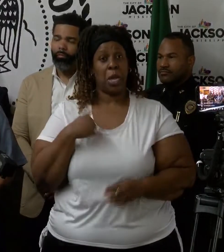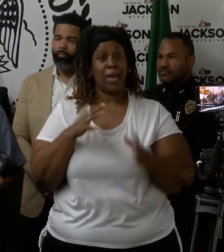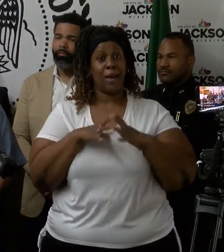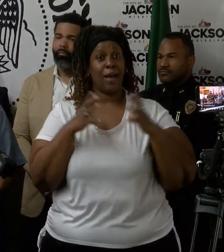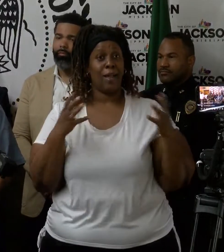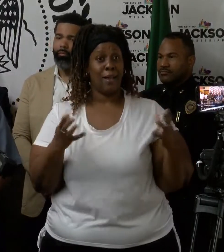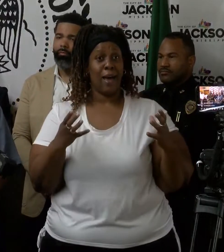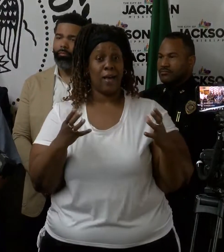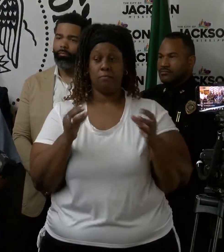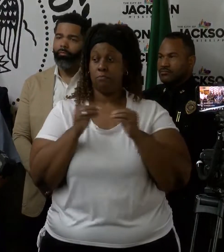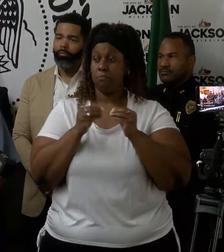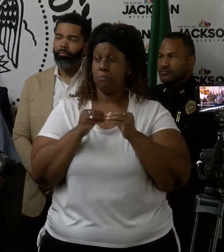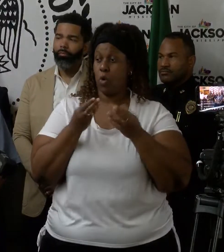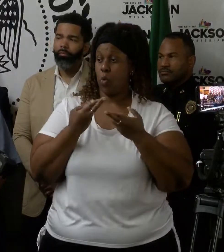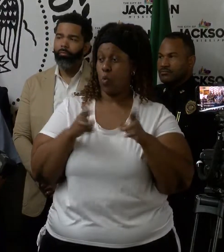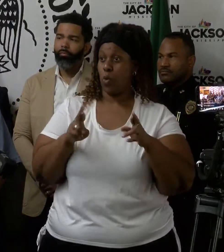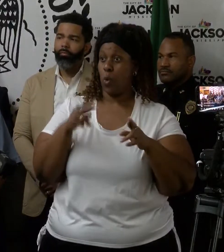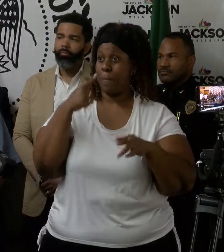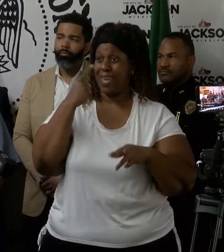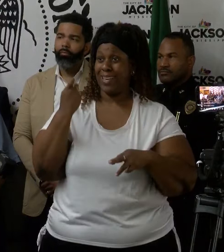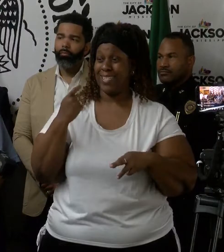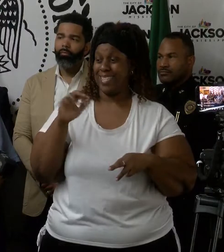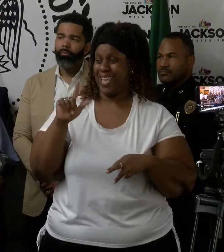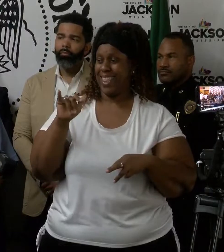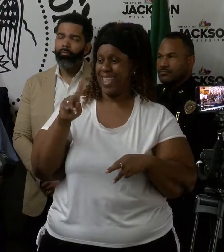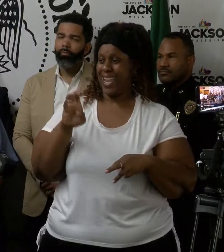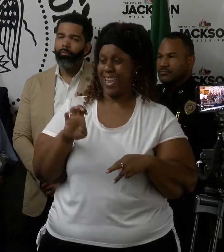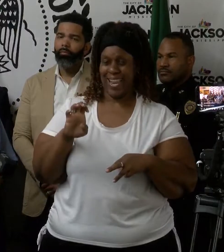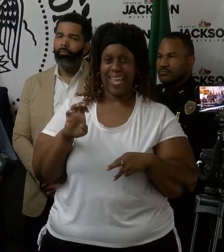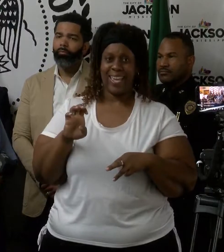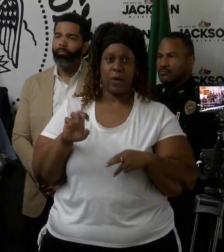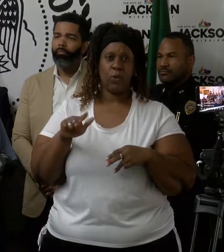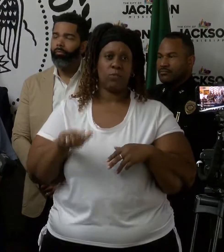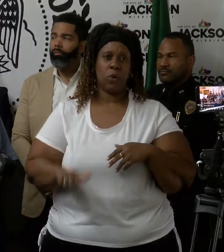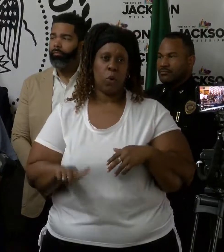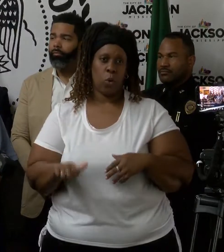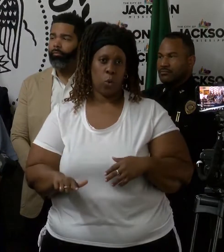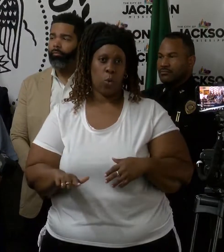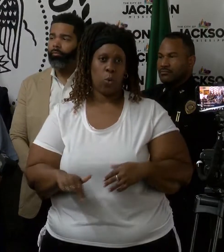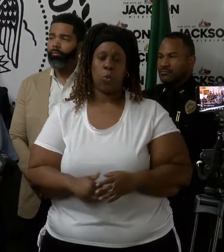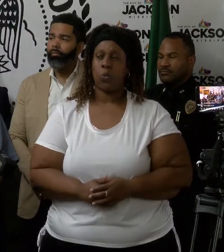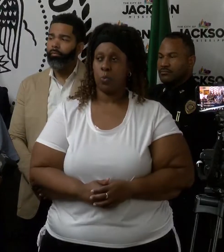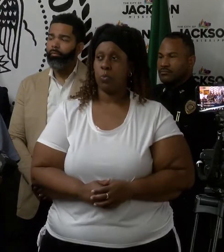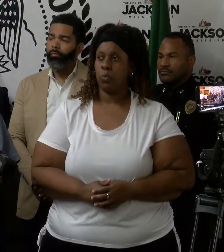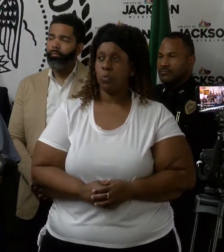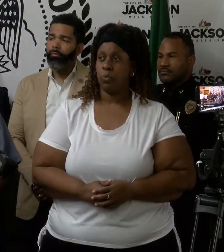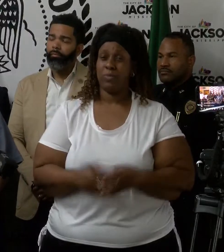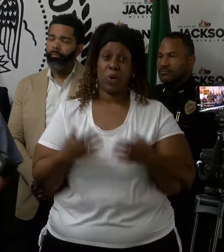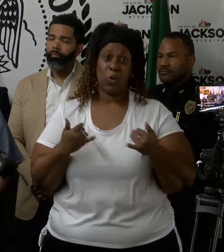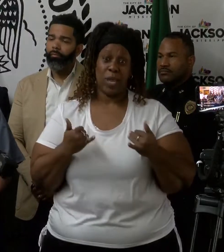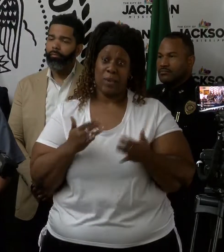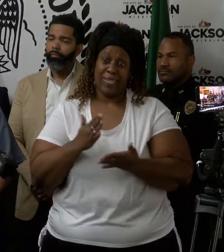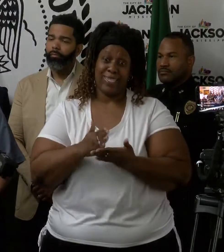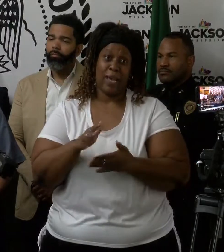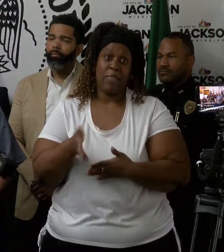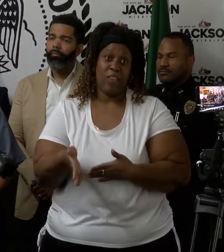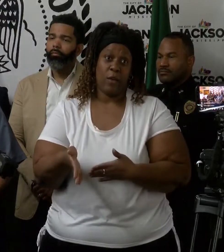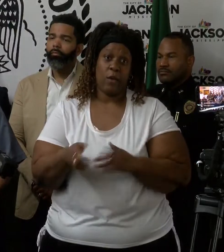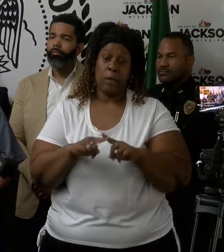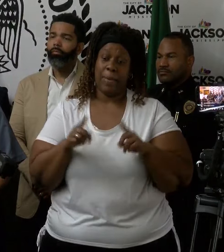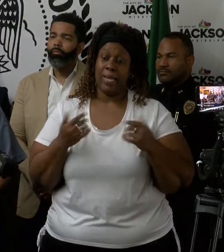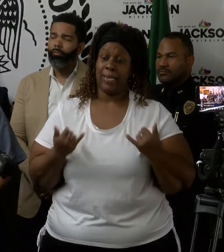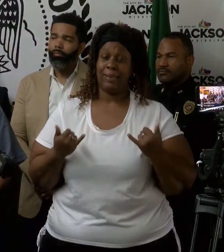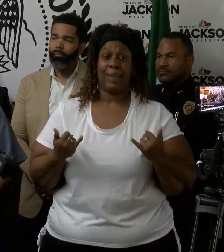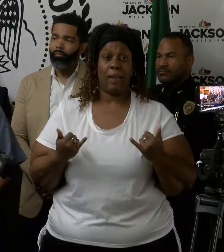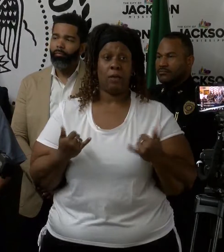lot of extra capacity because the lake was down to the Battle of the Giant Sylvania, which by the way, we eliminated. However,